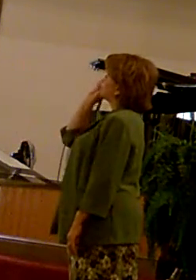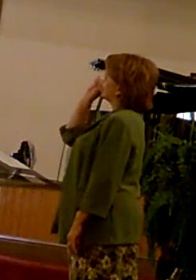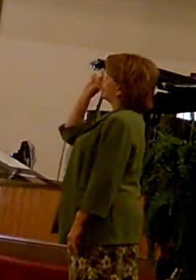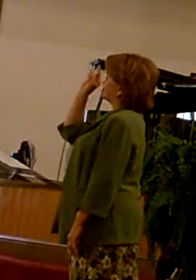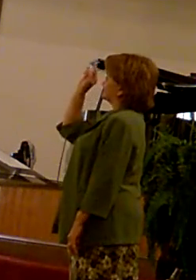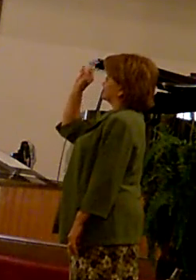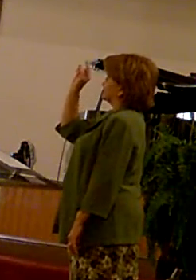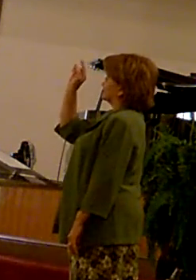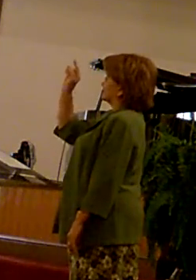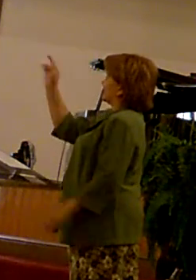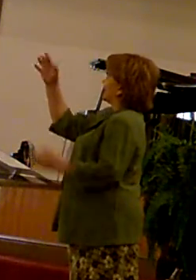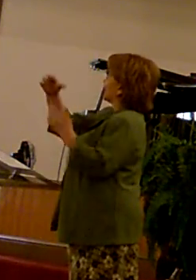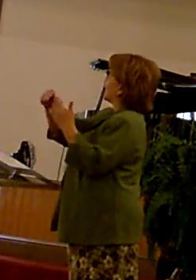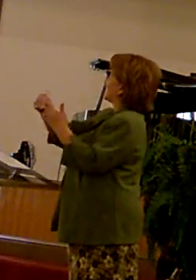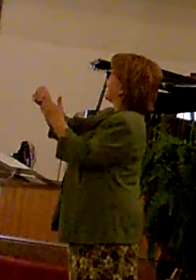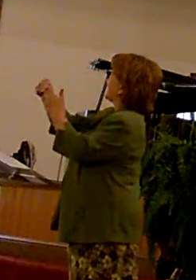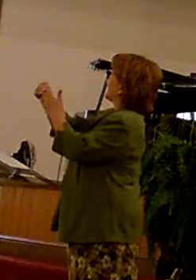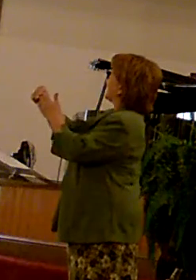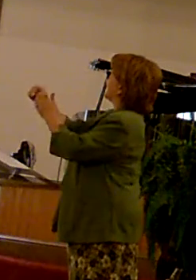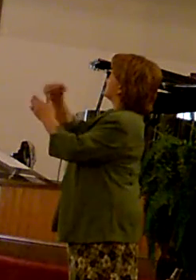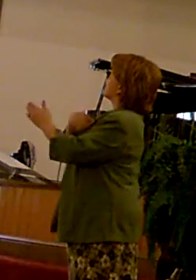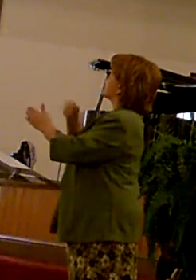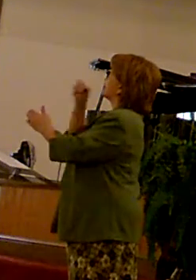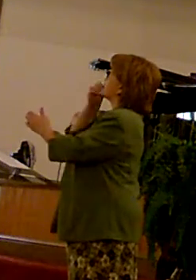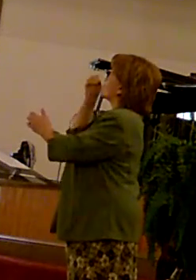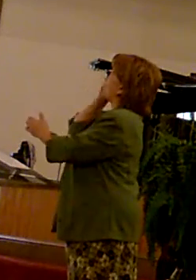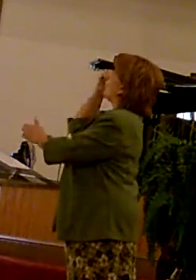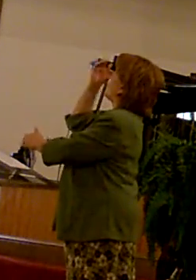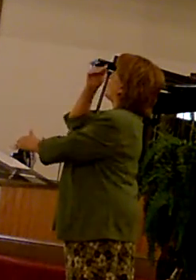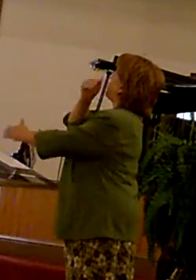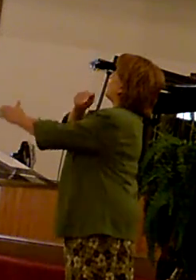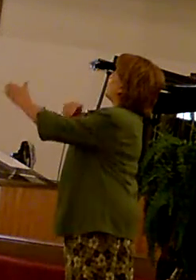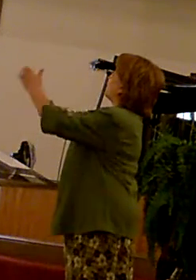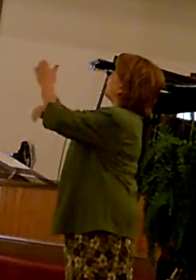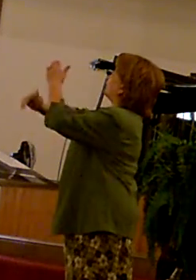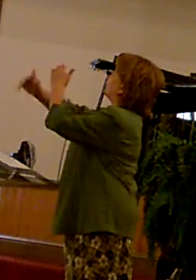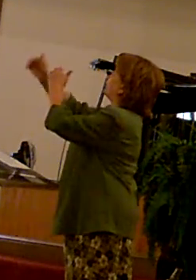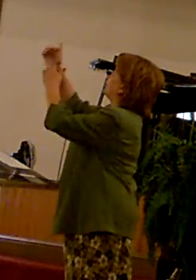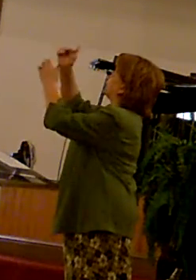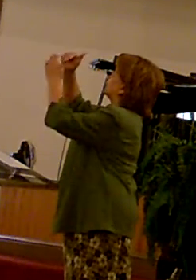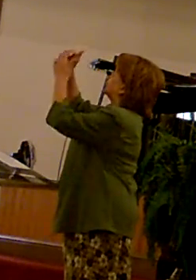lead me home